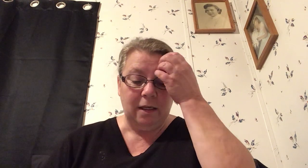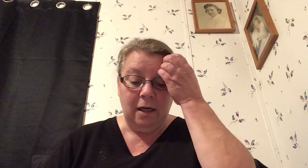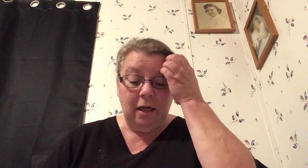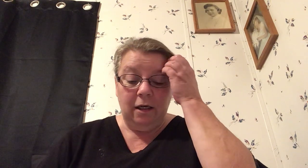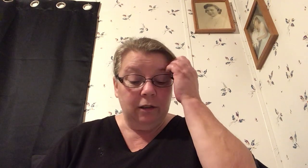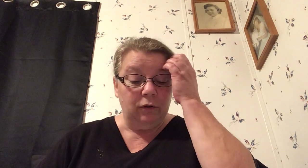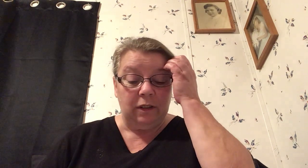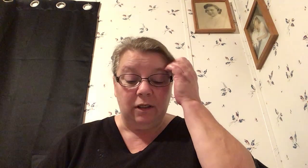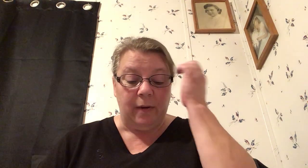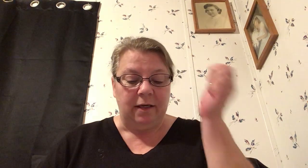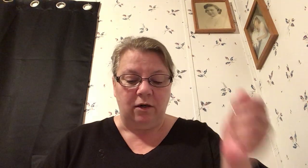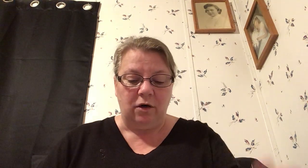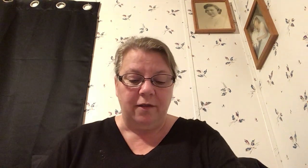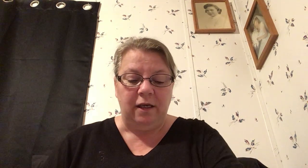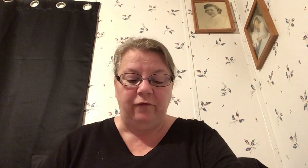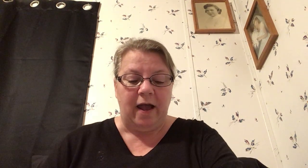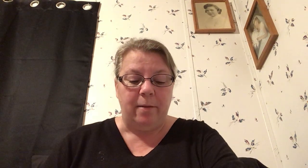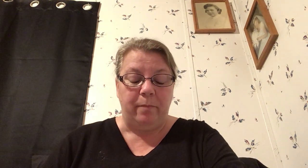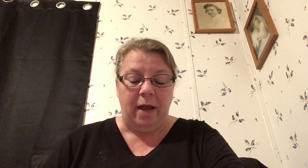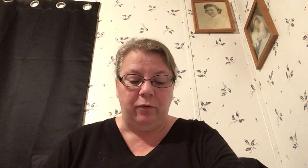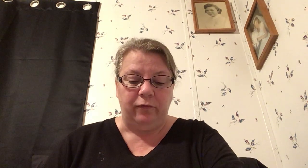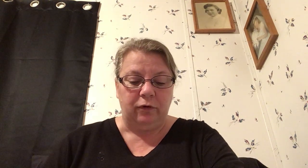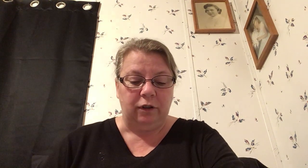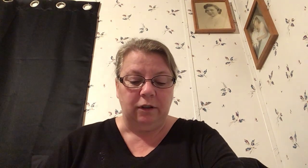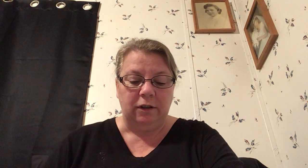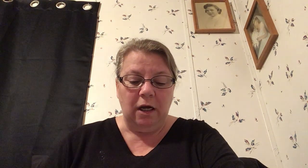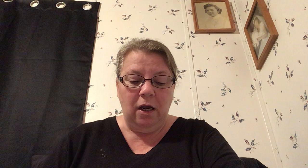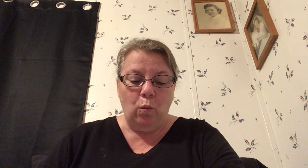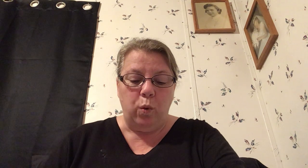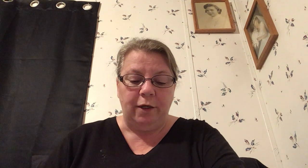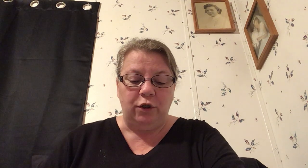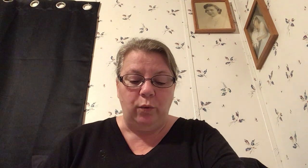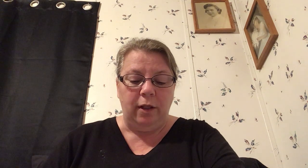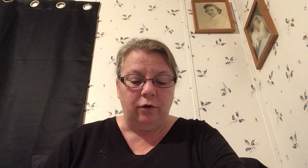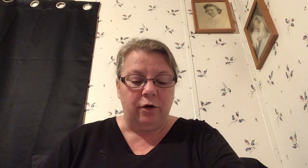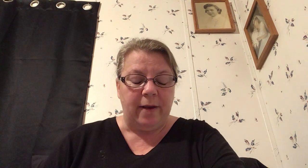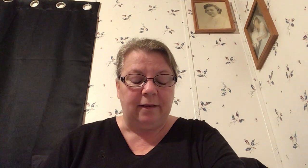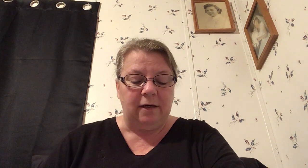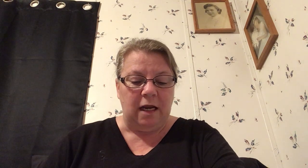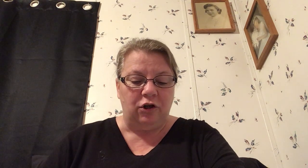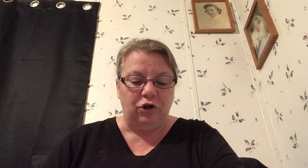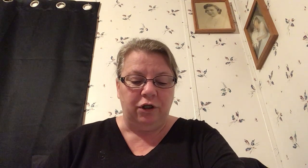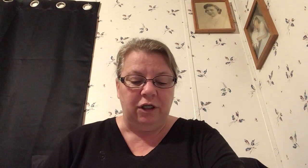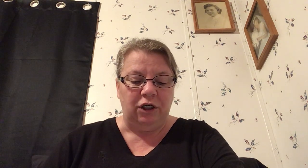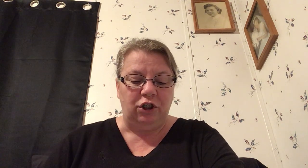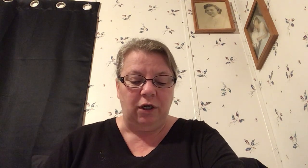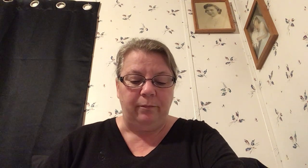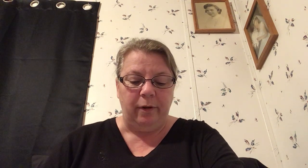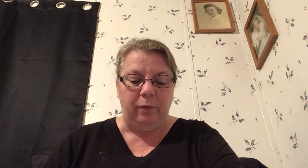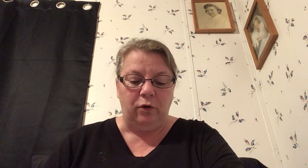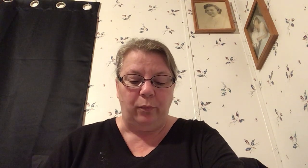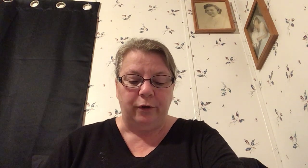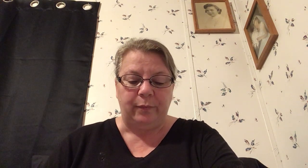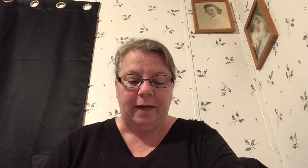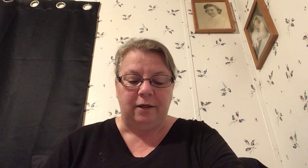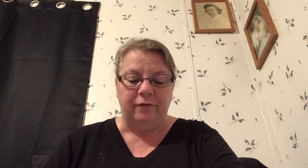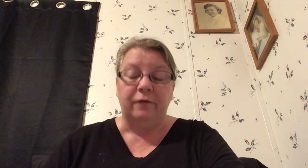so this is based on all these bible verses what do we learn about the nature condition and biblical perspective of